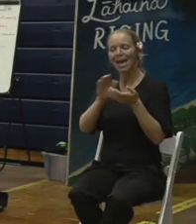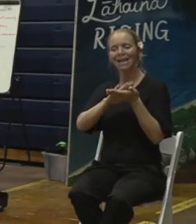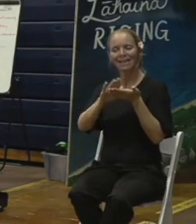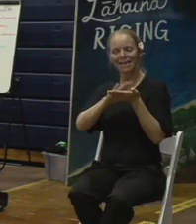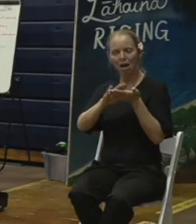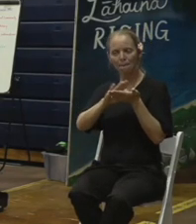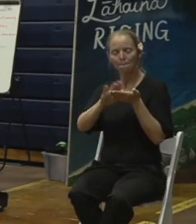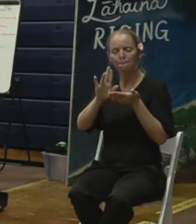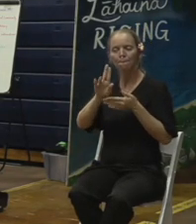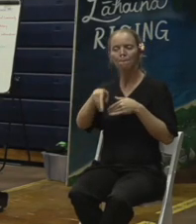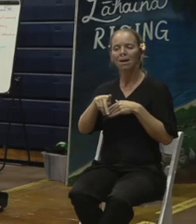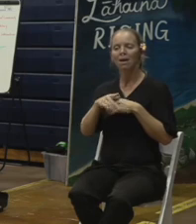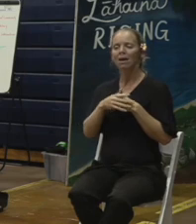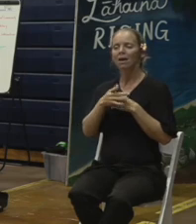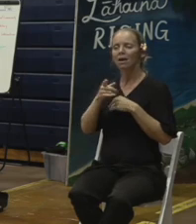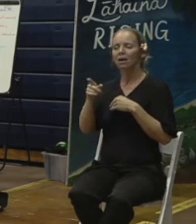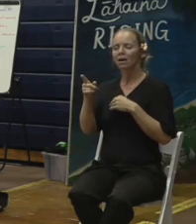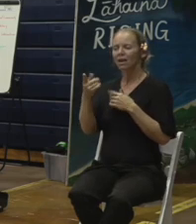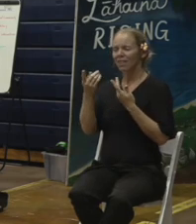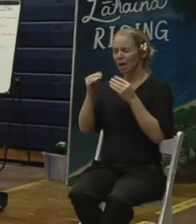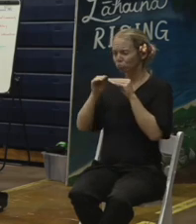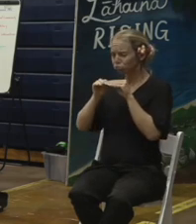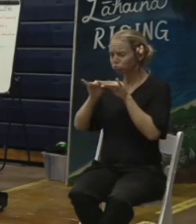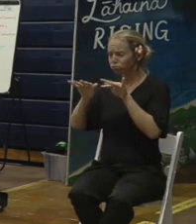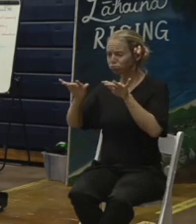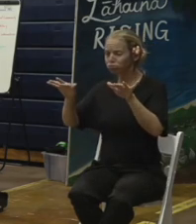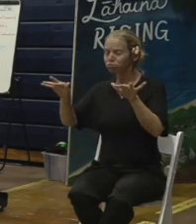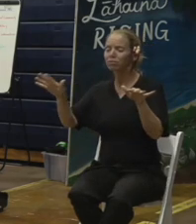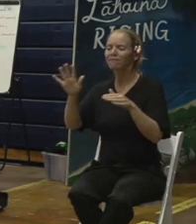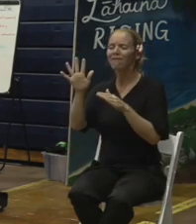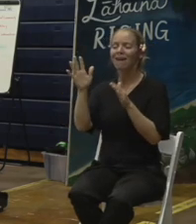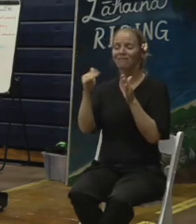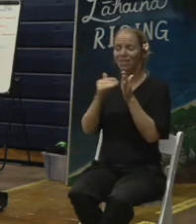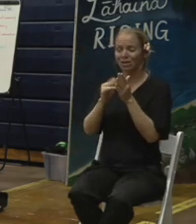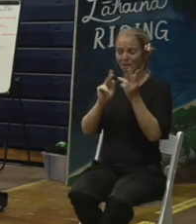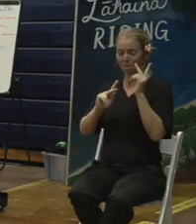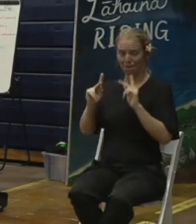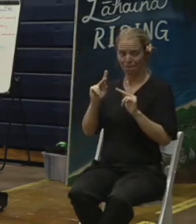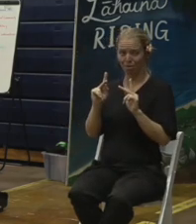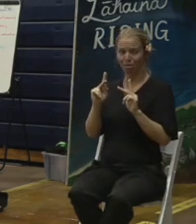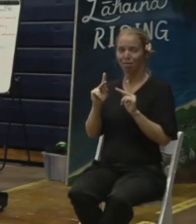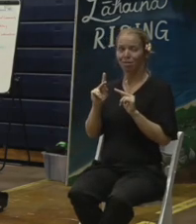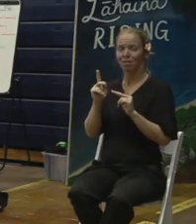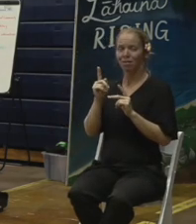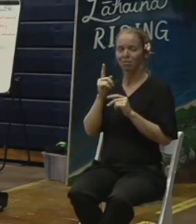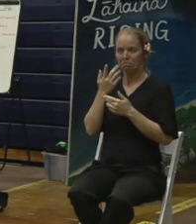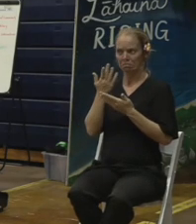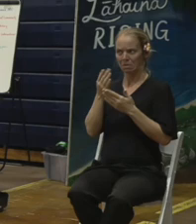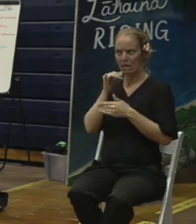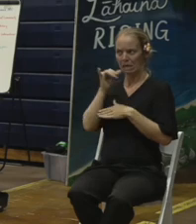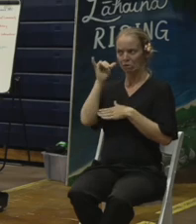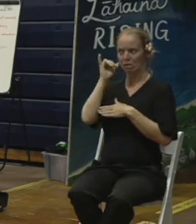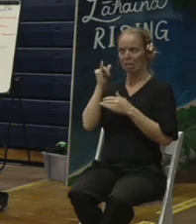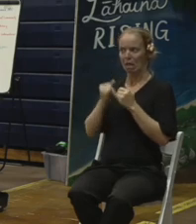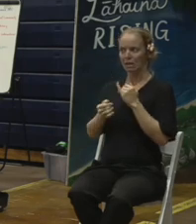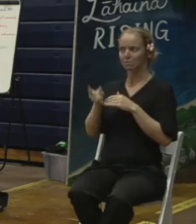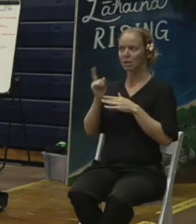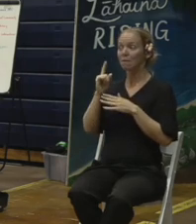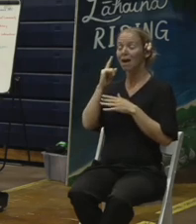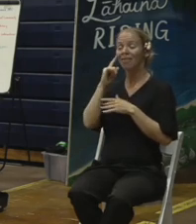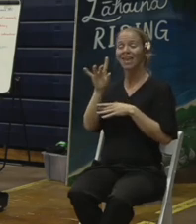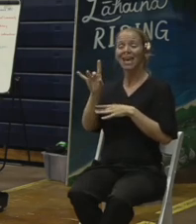Paele, yesterday, before this meeting, they sent out to 5,000 people yesterday, sorry for the last minute, but they so far got